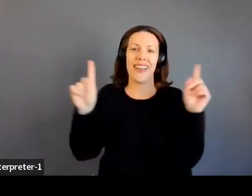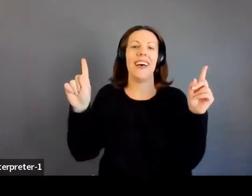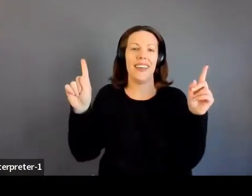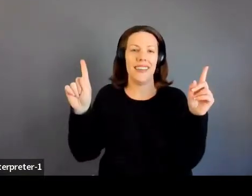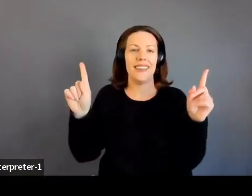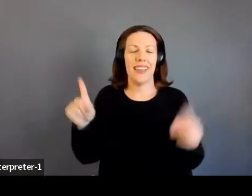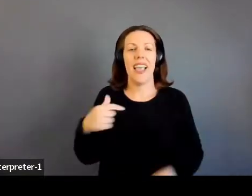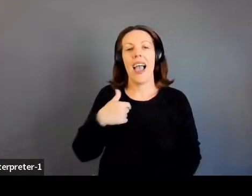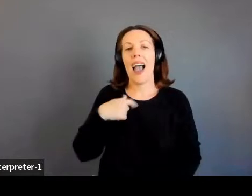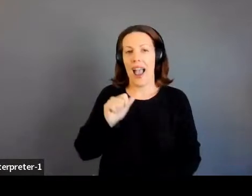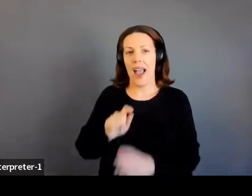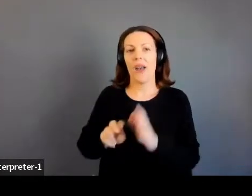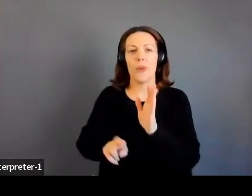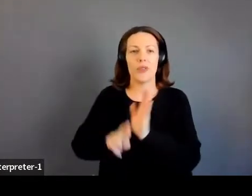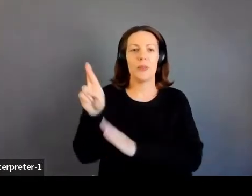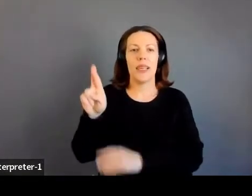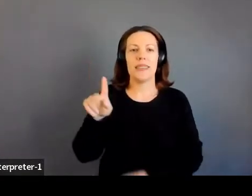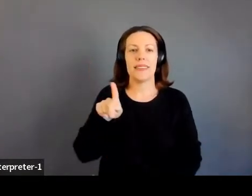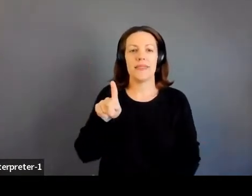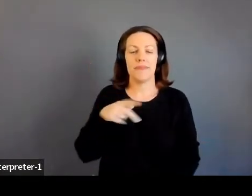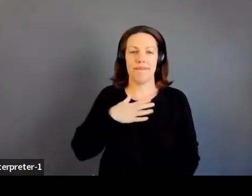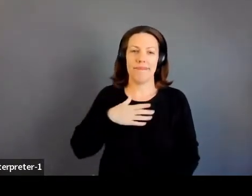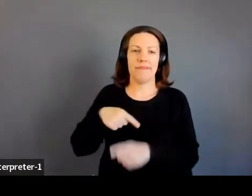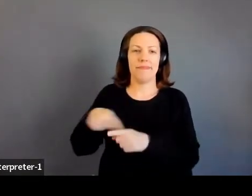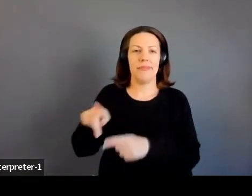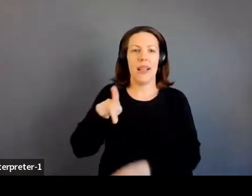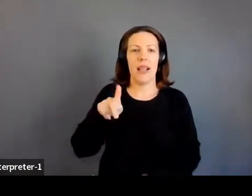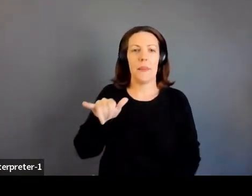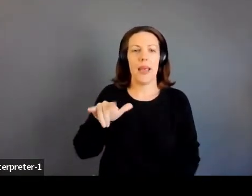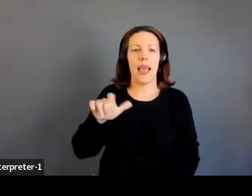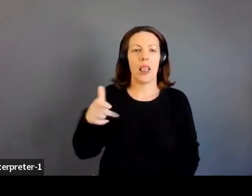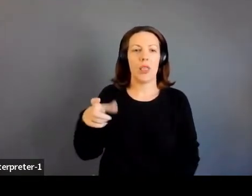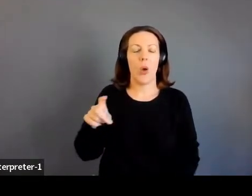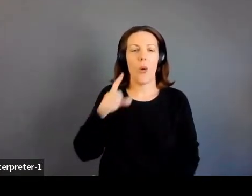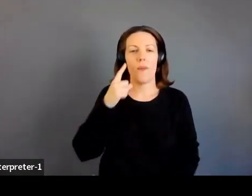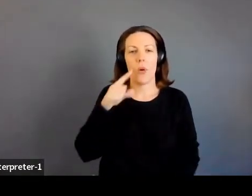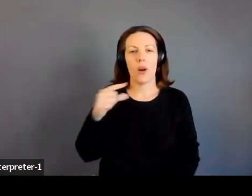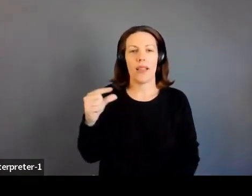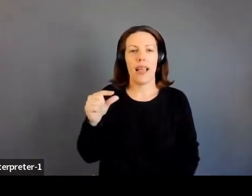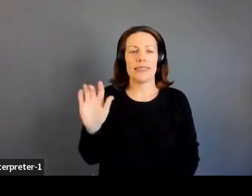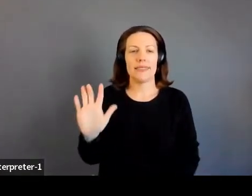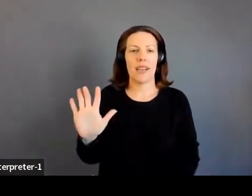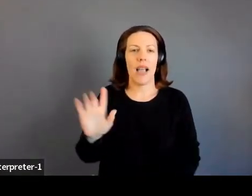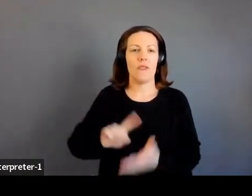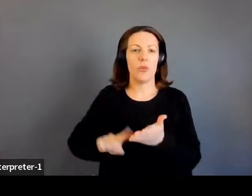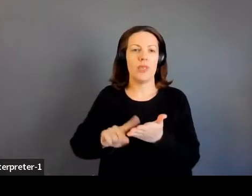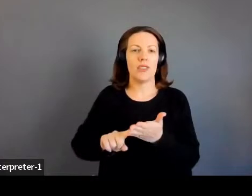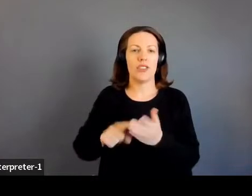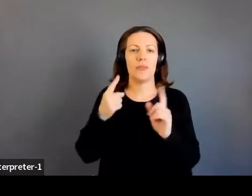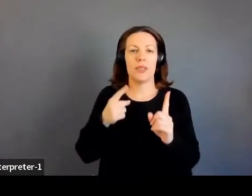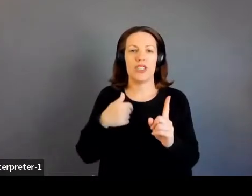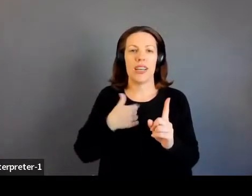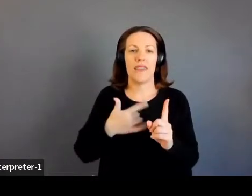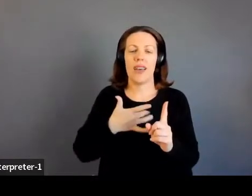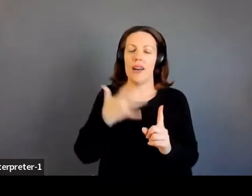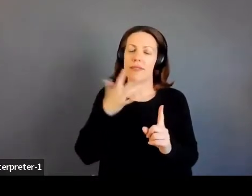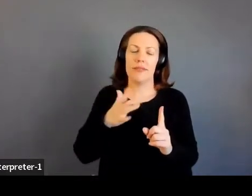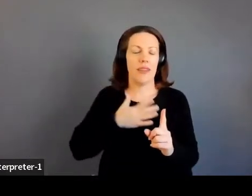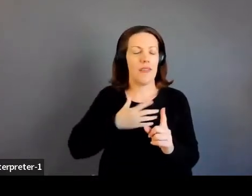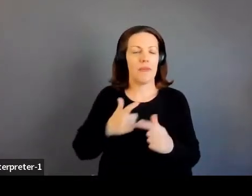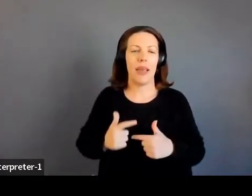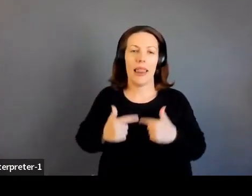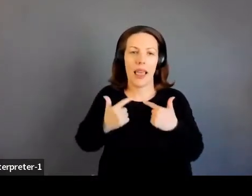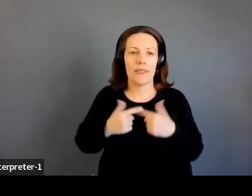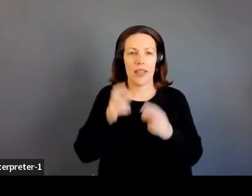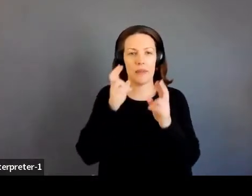I was sent to space as a payload specialist on the Galactic Five research mission. It was the honor of my lifetime. I had